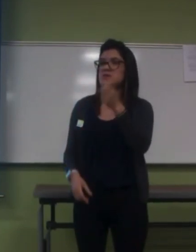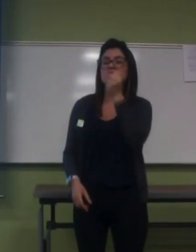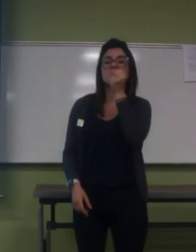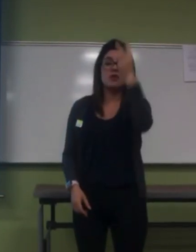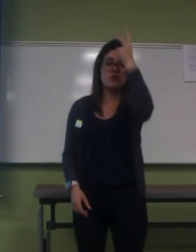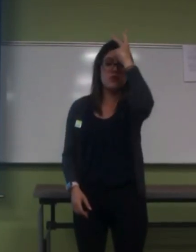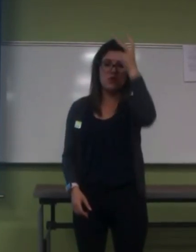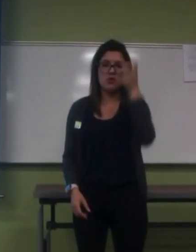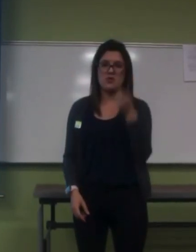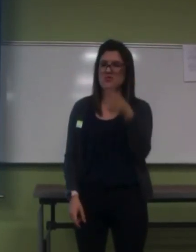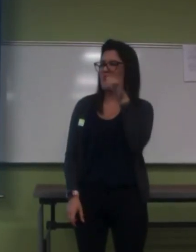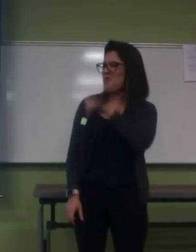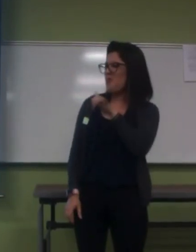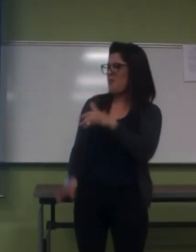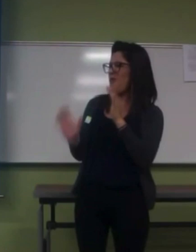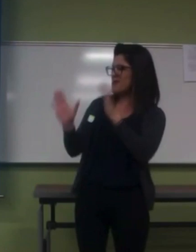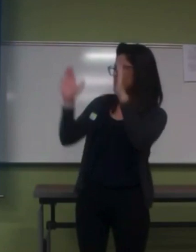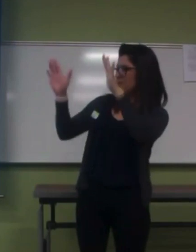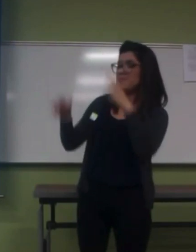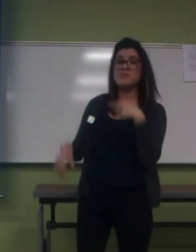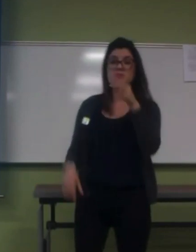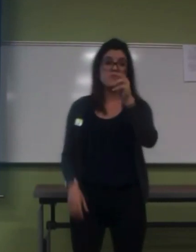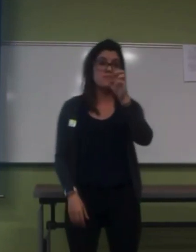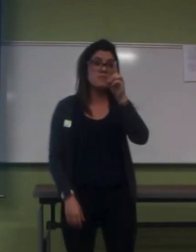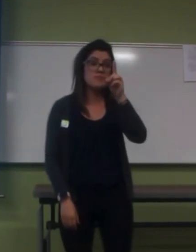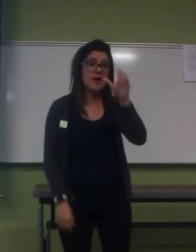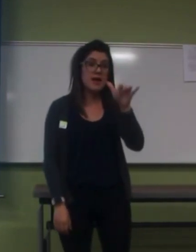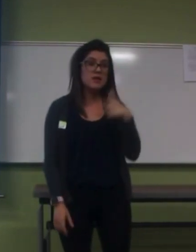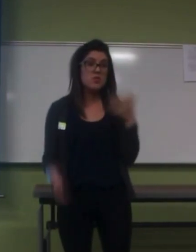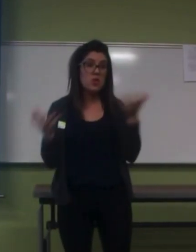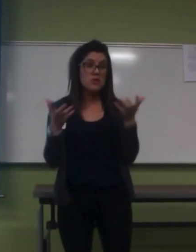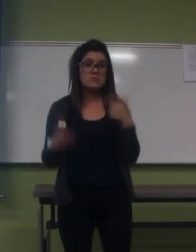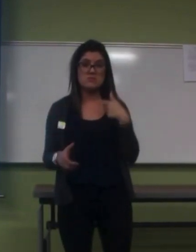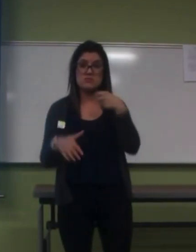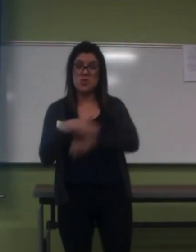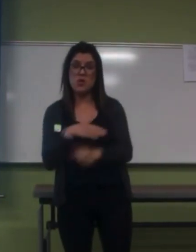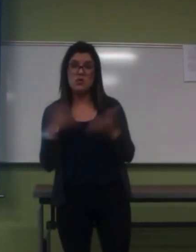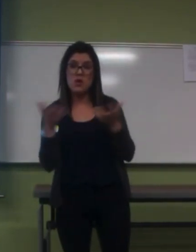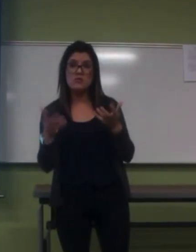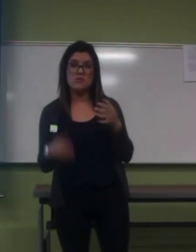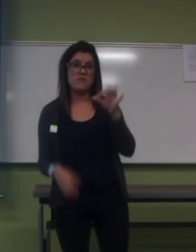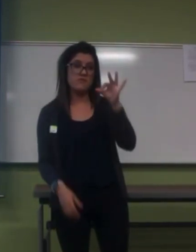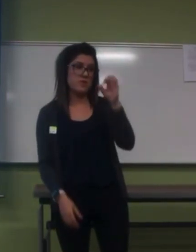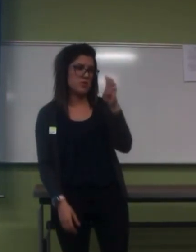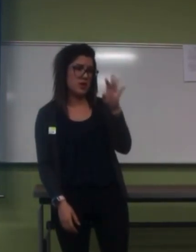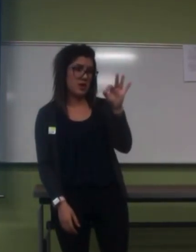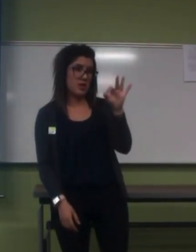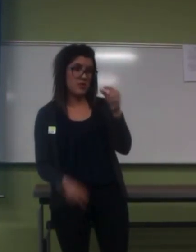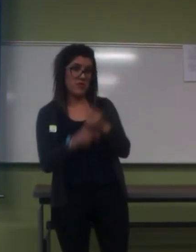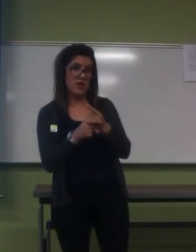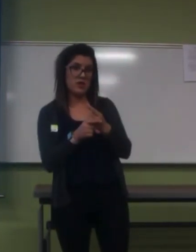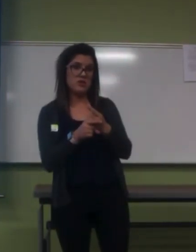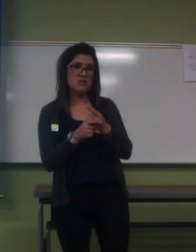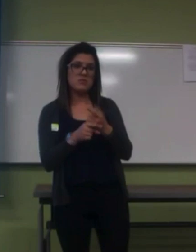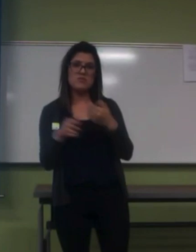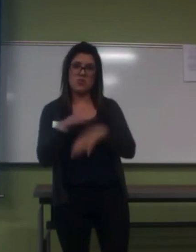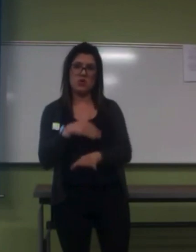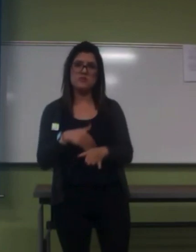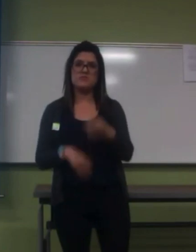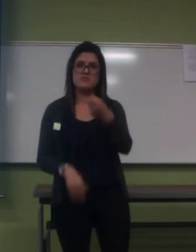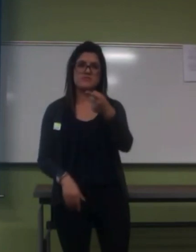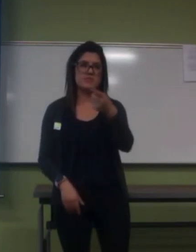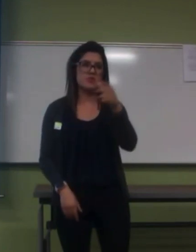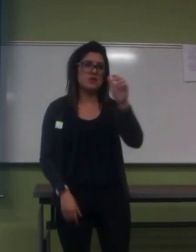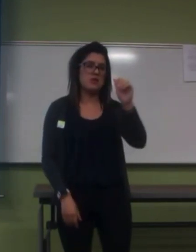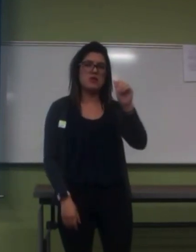Capricorn, awesome. And, Maddie, you said that you were born on February 9th, so that means that you're an Aquarian.